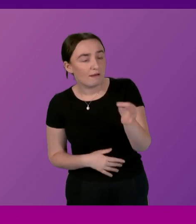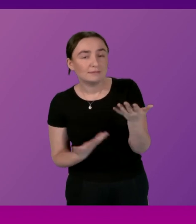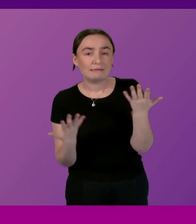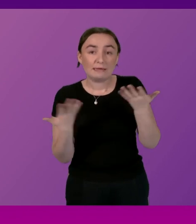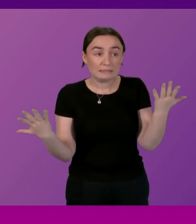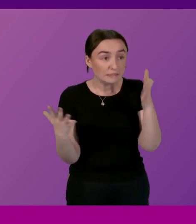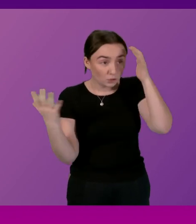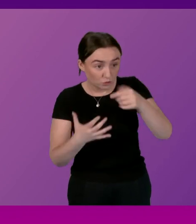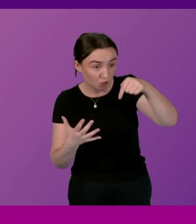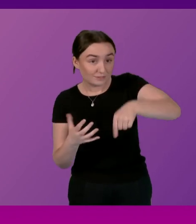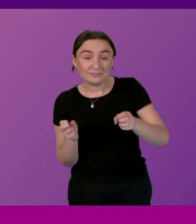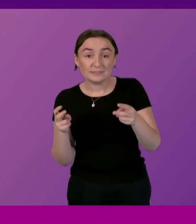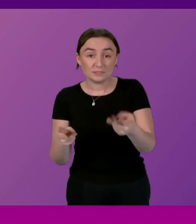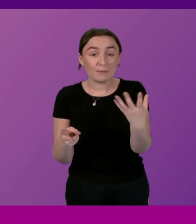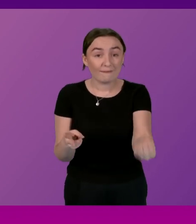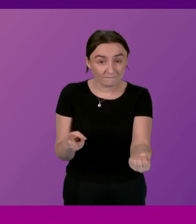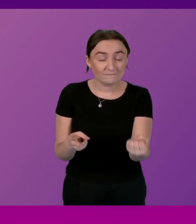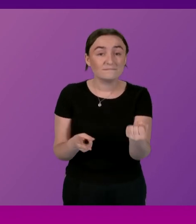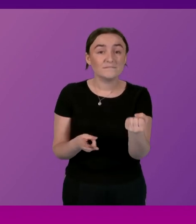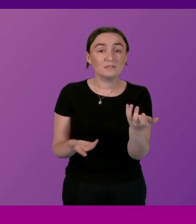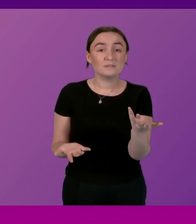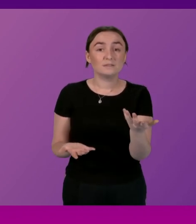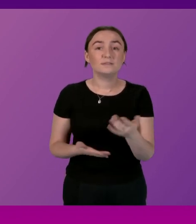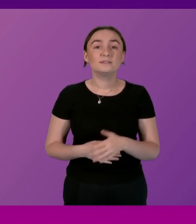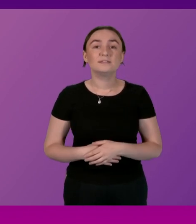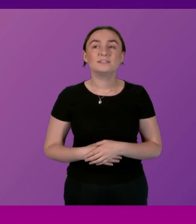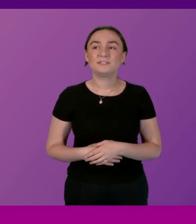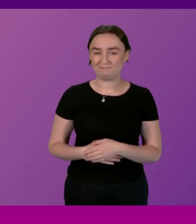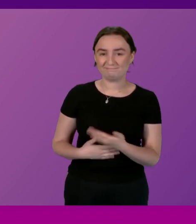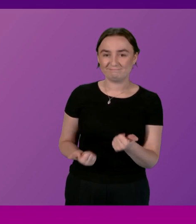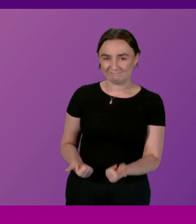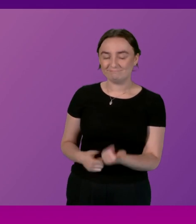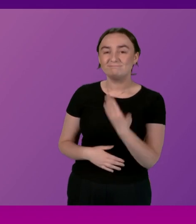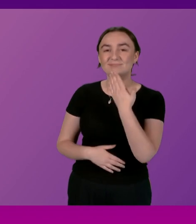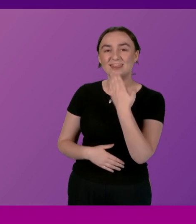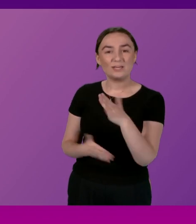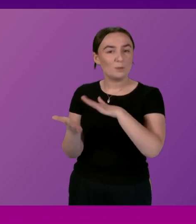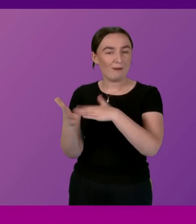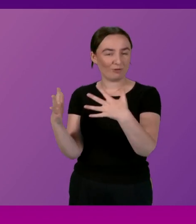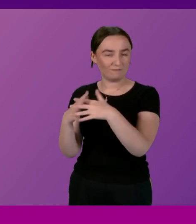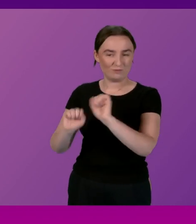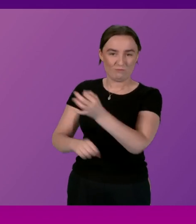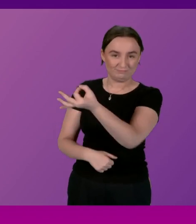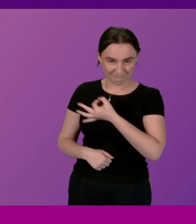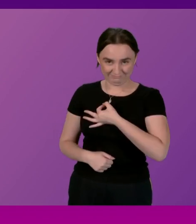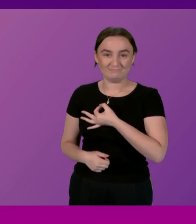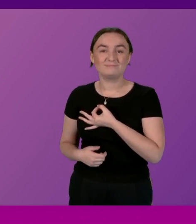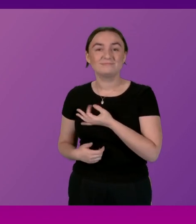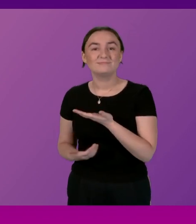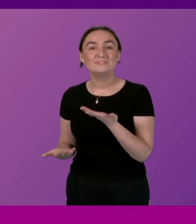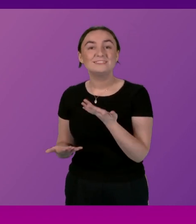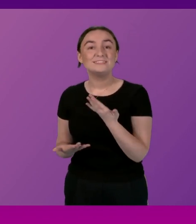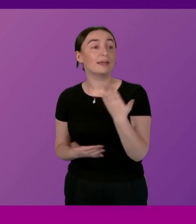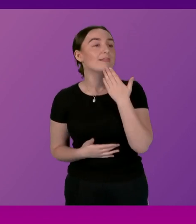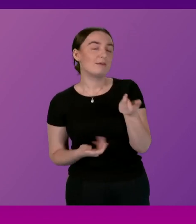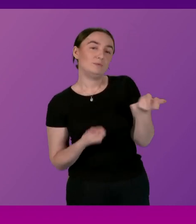at the moment about the committee system. Can I thank Martin Whitfield for the question? Can I thank you,